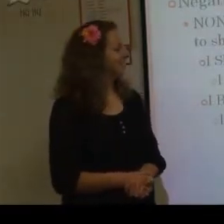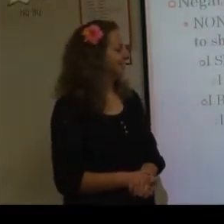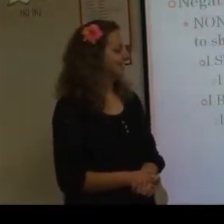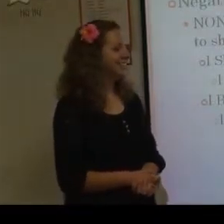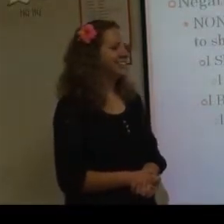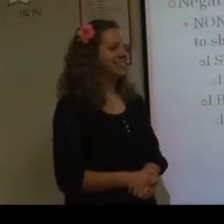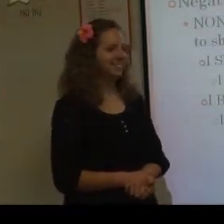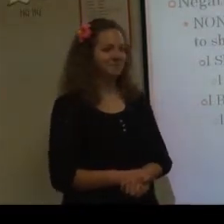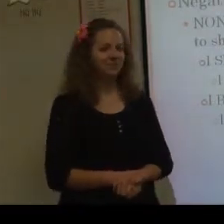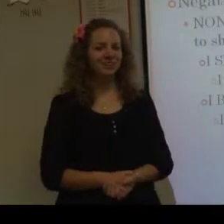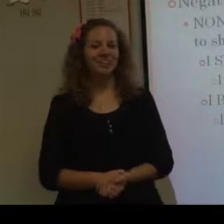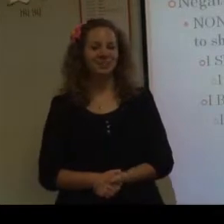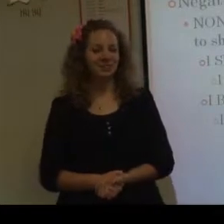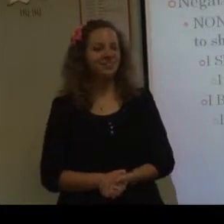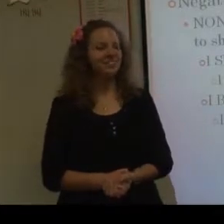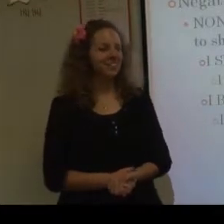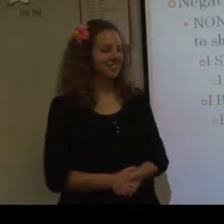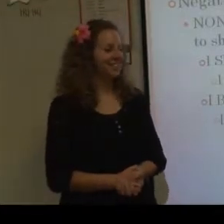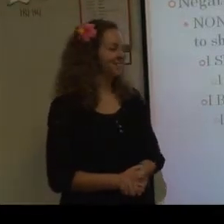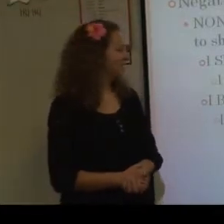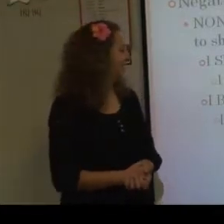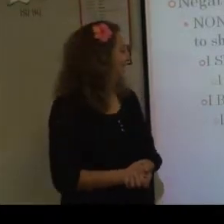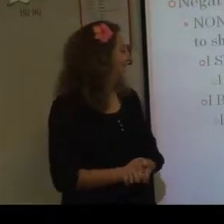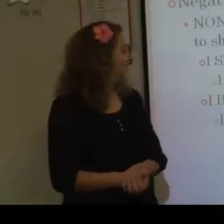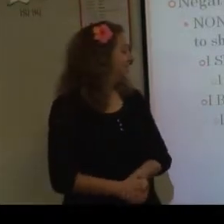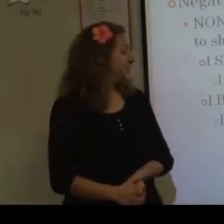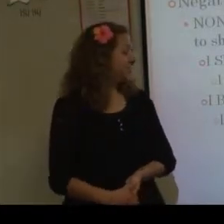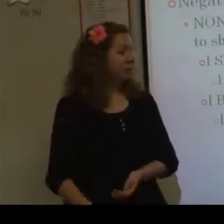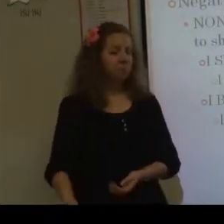Good. Calling out some old signs in this one. Okay. So.